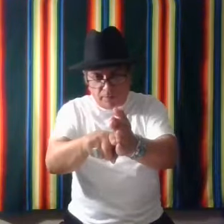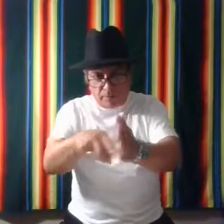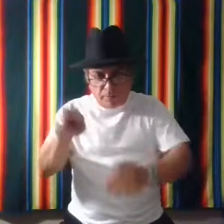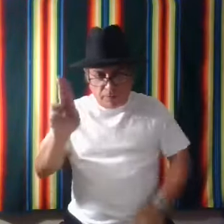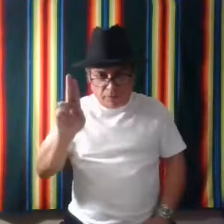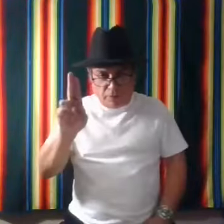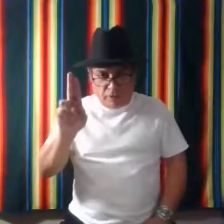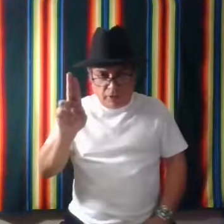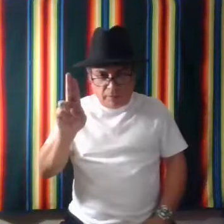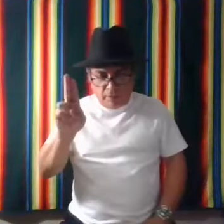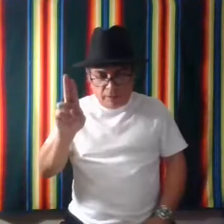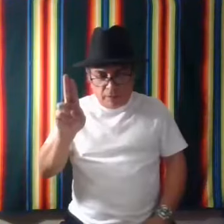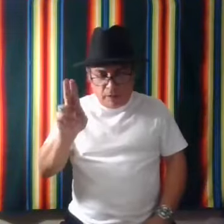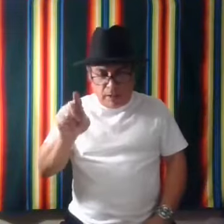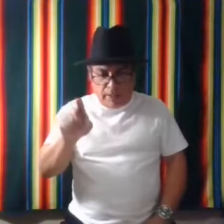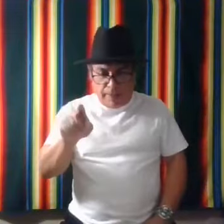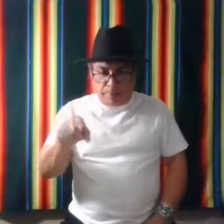This is Fran. Um,